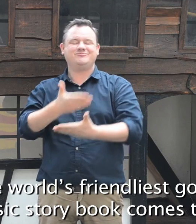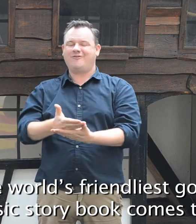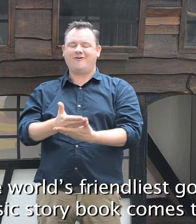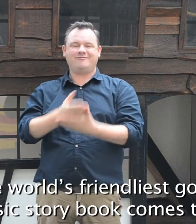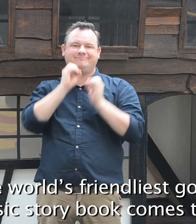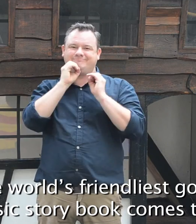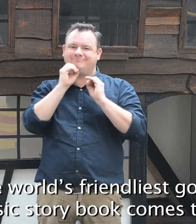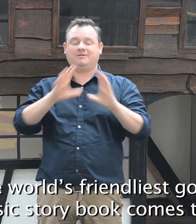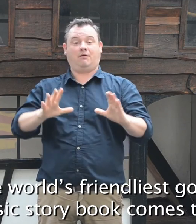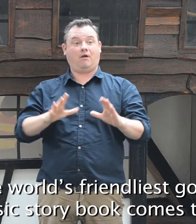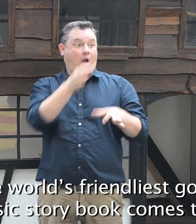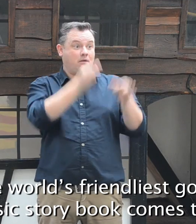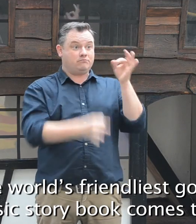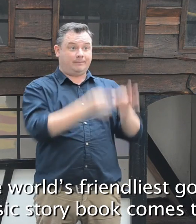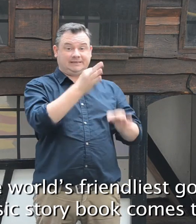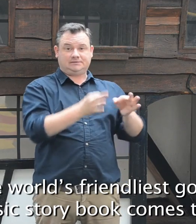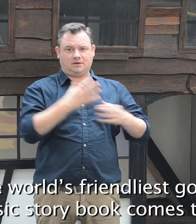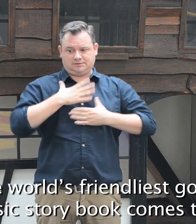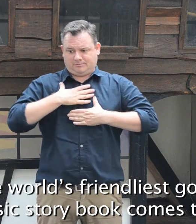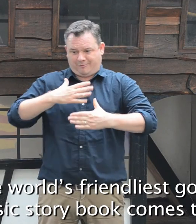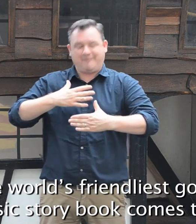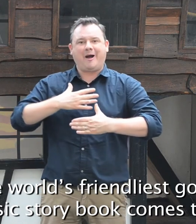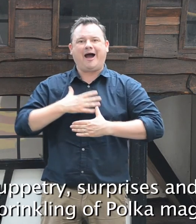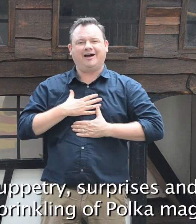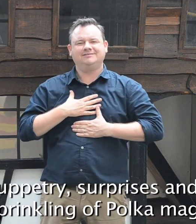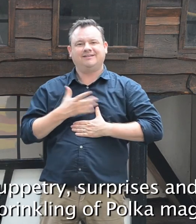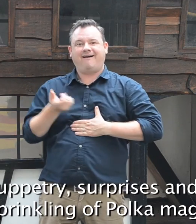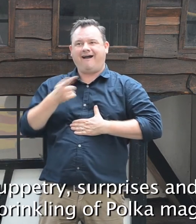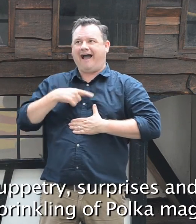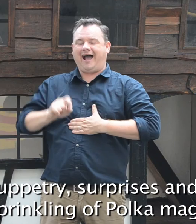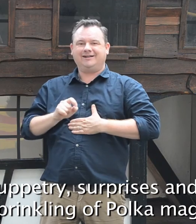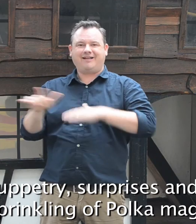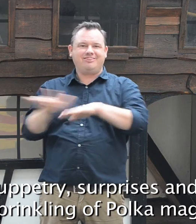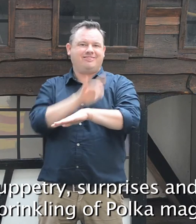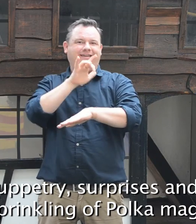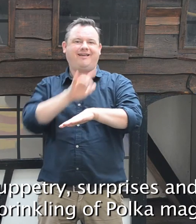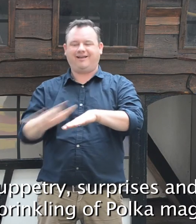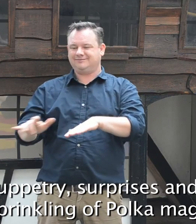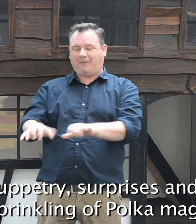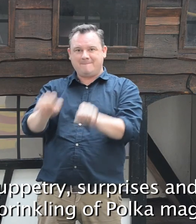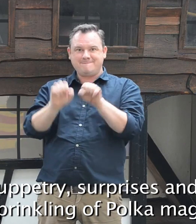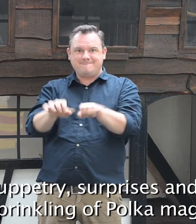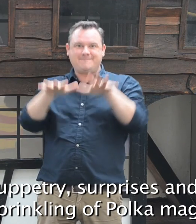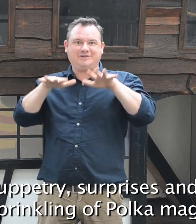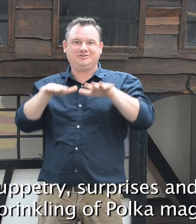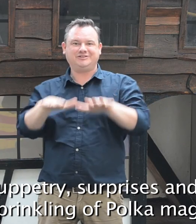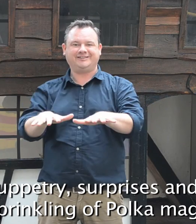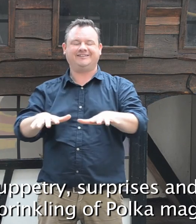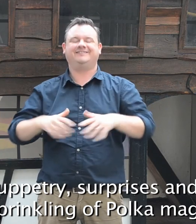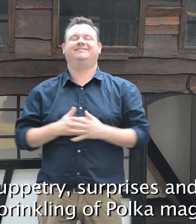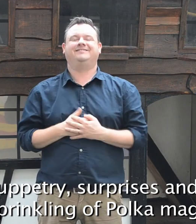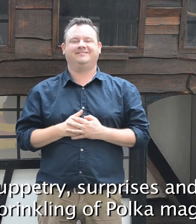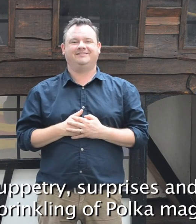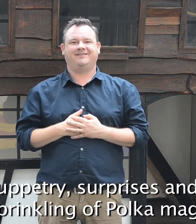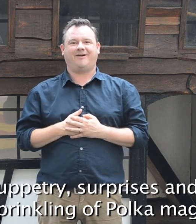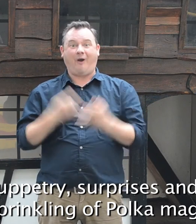storybook comes to life with puppetry, surprises and a giant sprinkling of Polka magic.